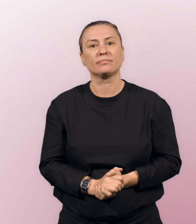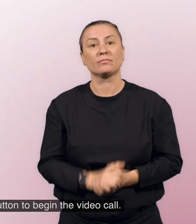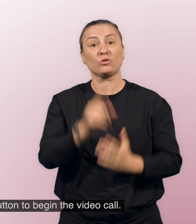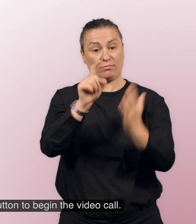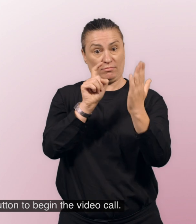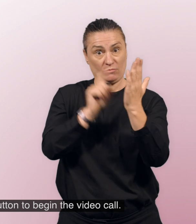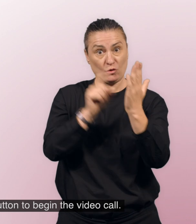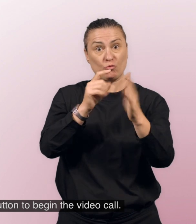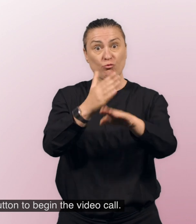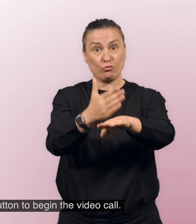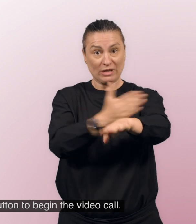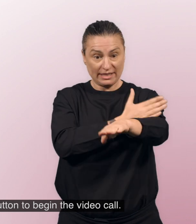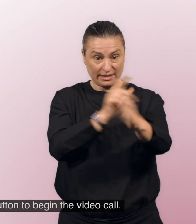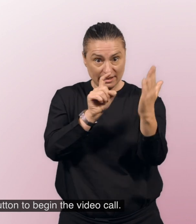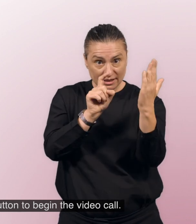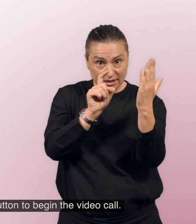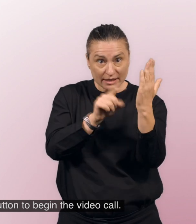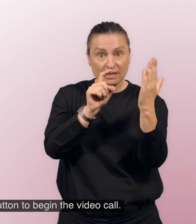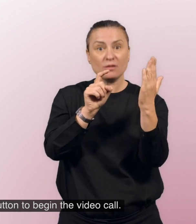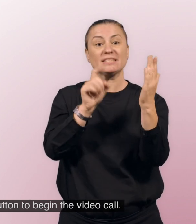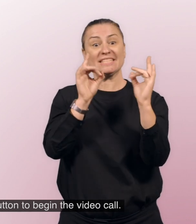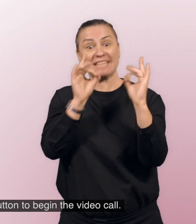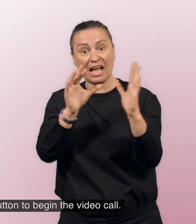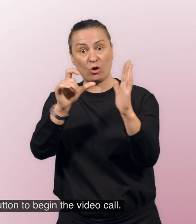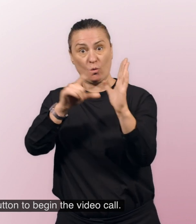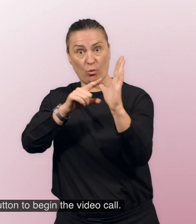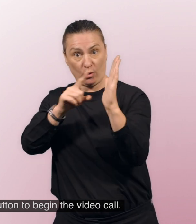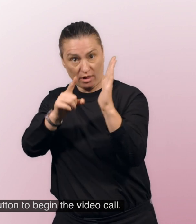Click on the green Start Call button to begin the video call.